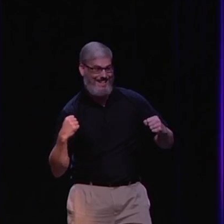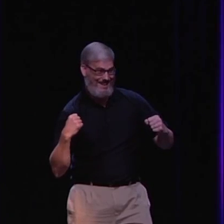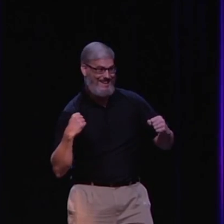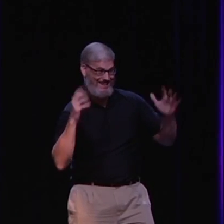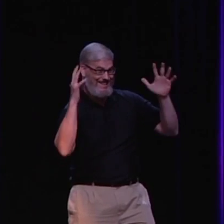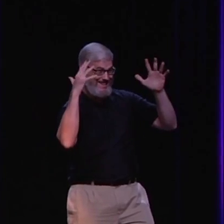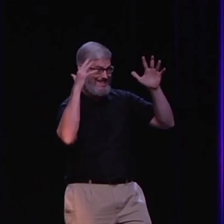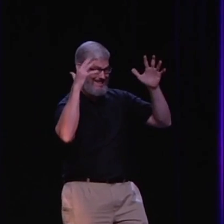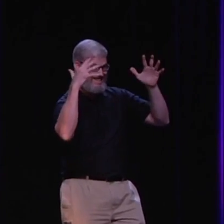Prom.